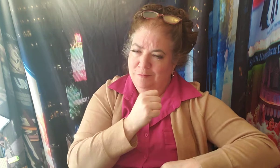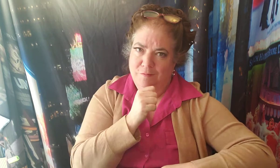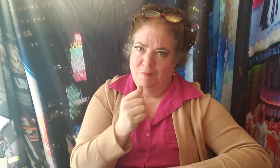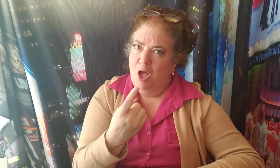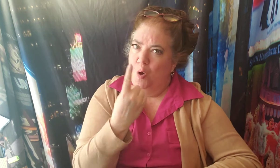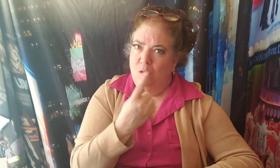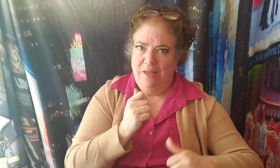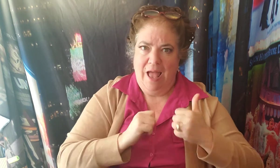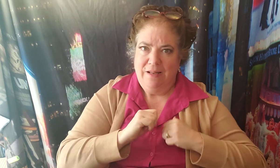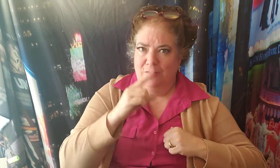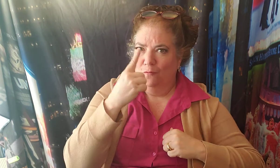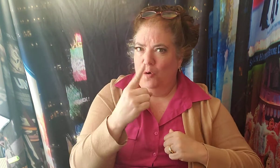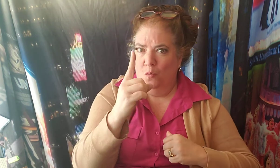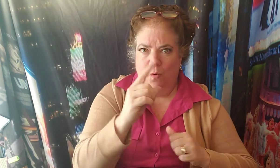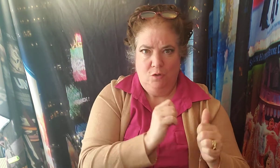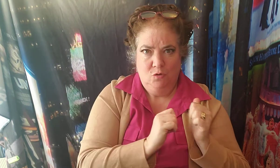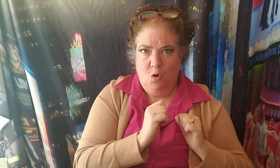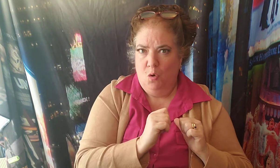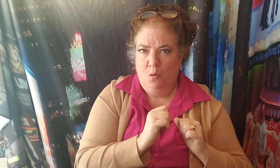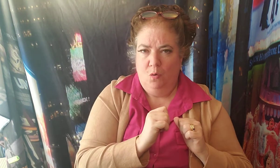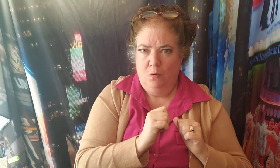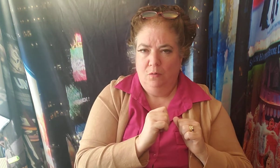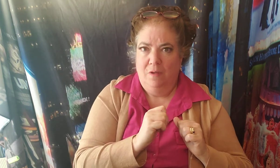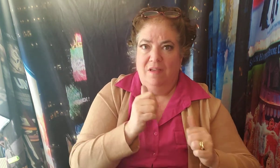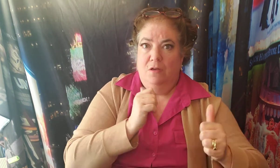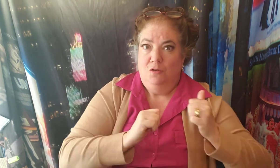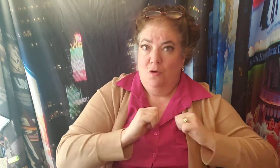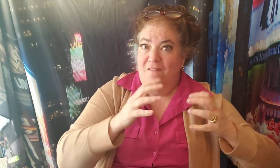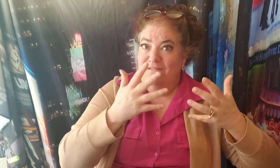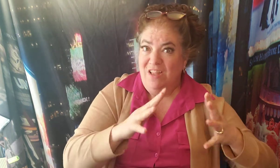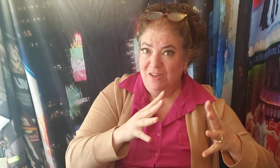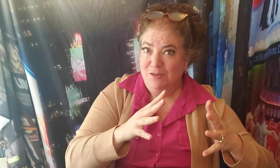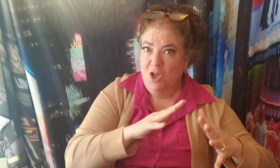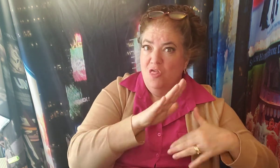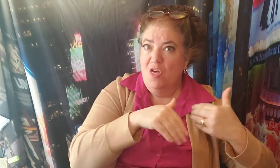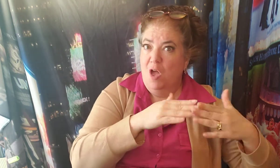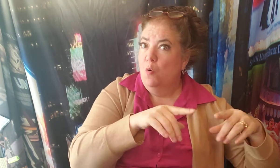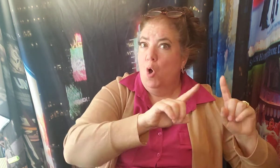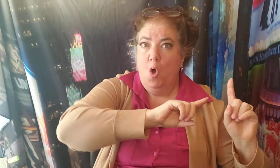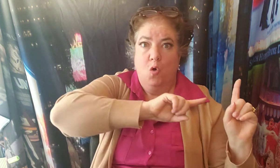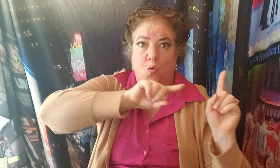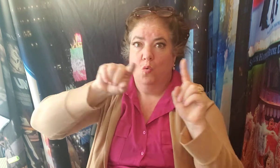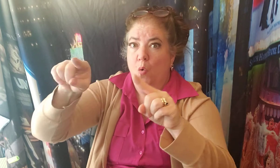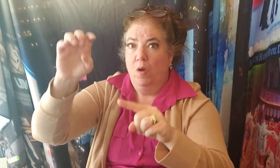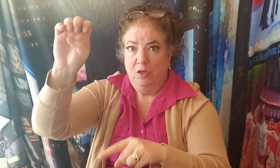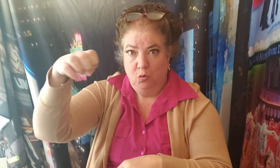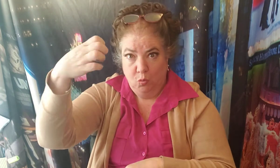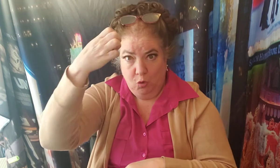They were going to go To war That has a whole Different resonance For the audience